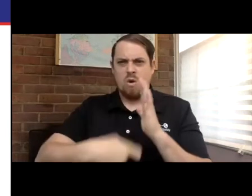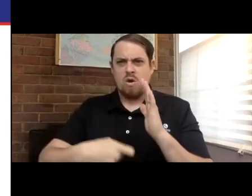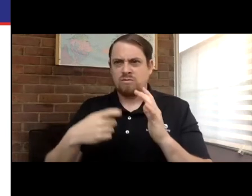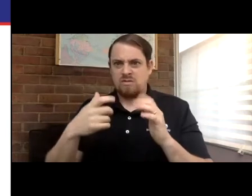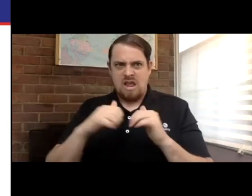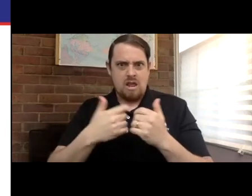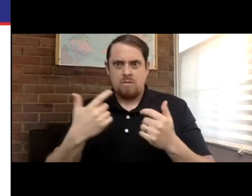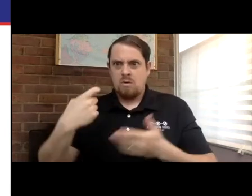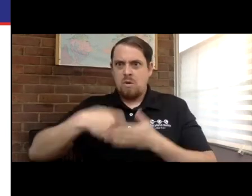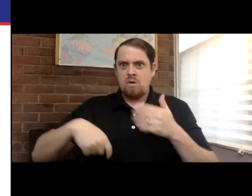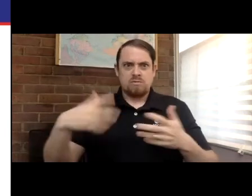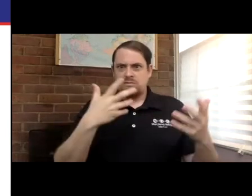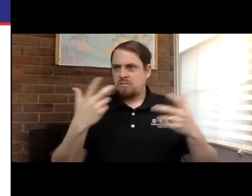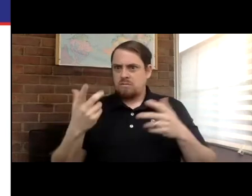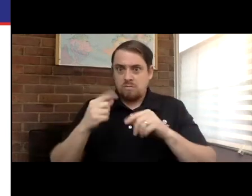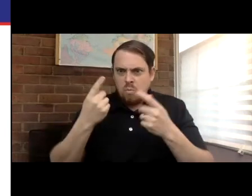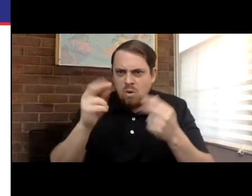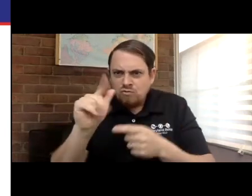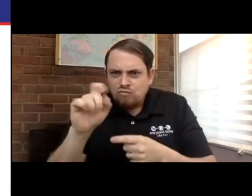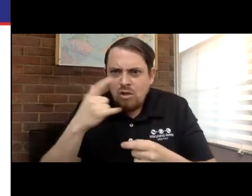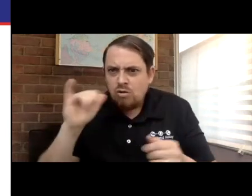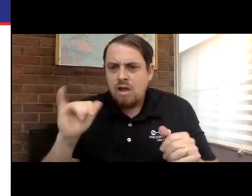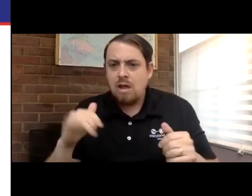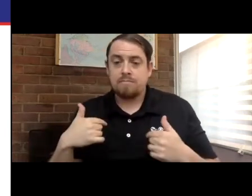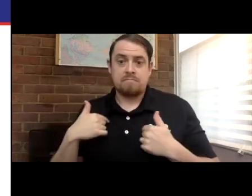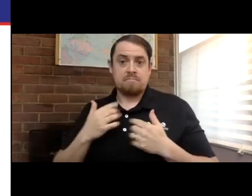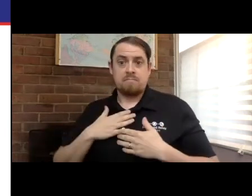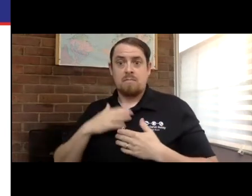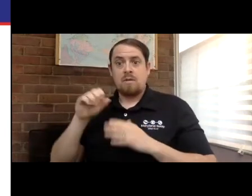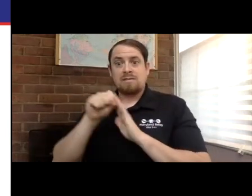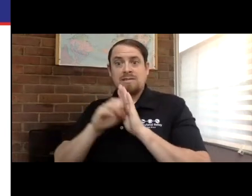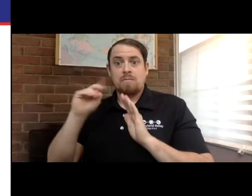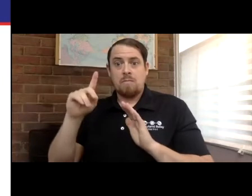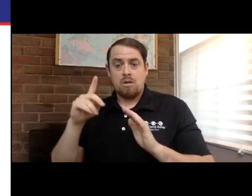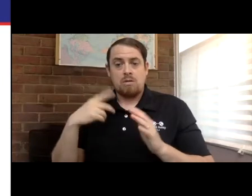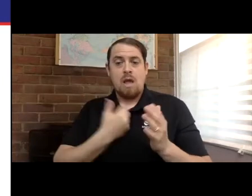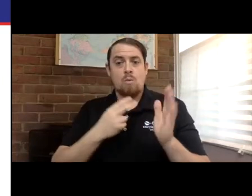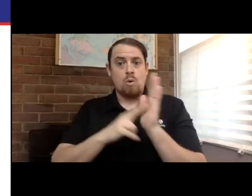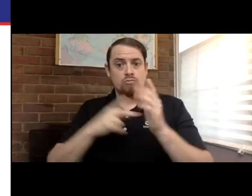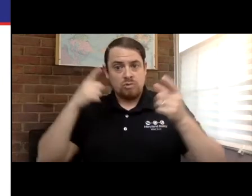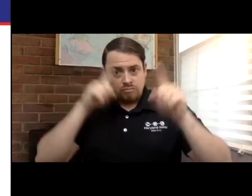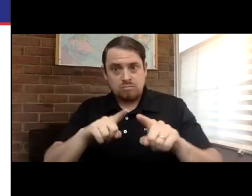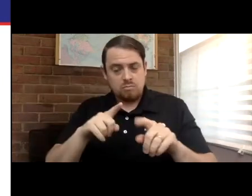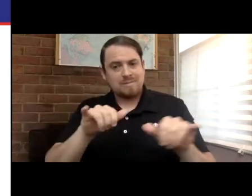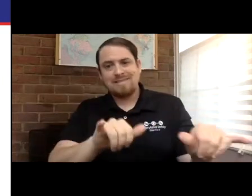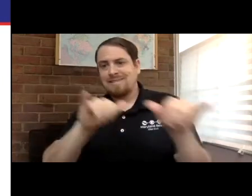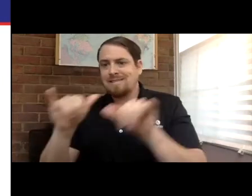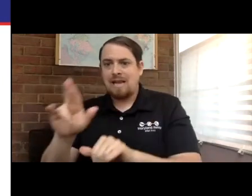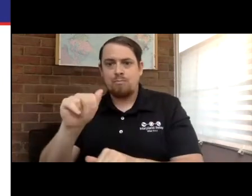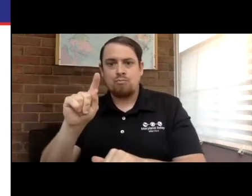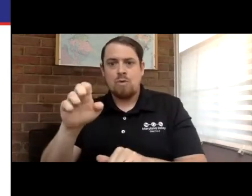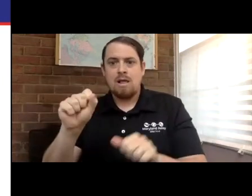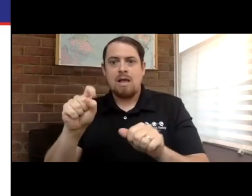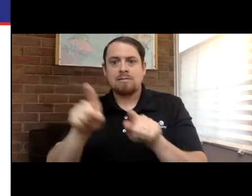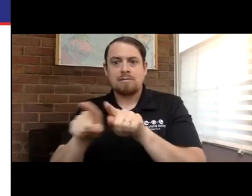Now, some people might have some questions and it might give you pause when we think about the cost and what the rates look like in the state of Maryland.